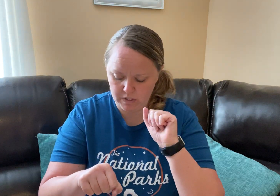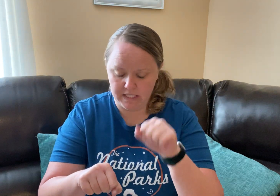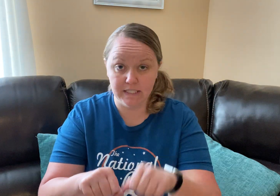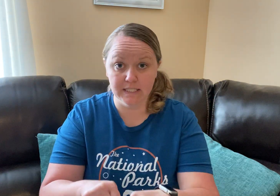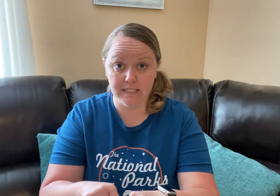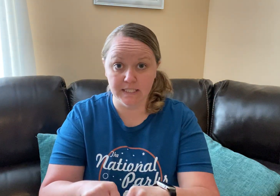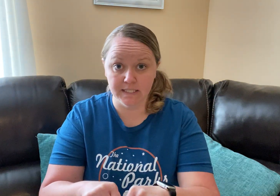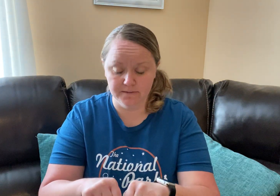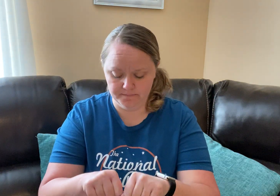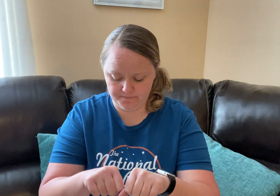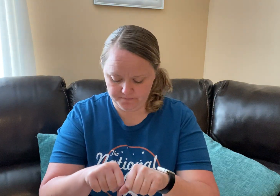ul.